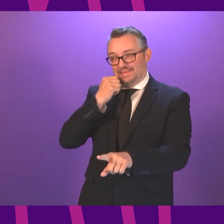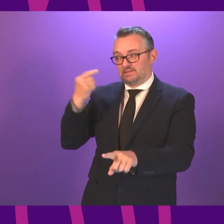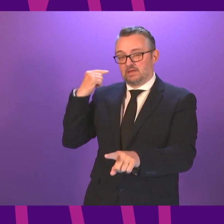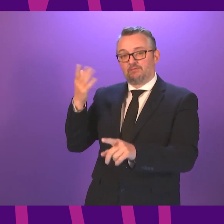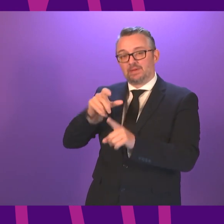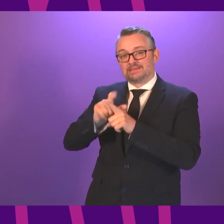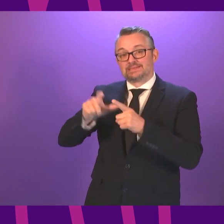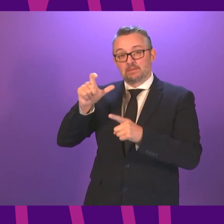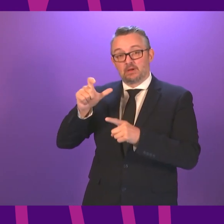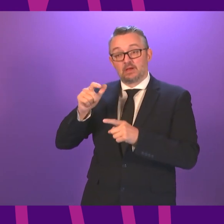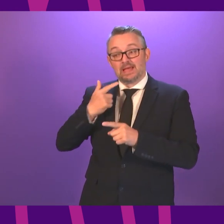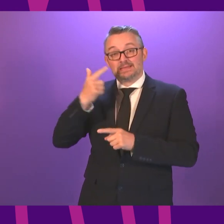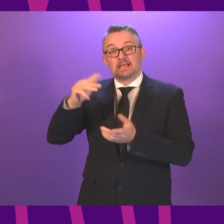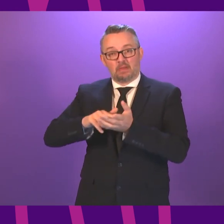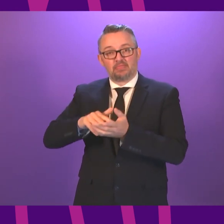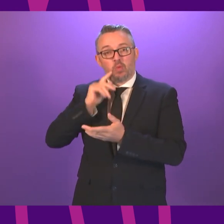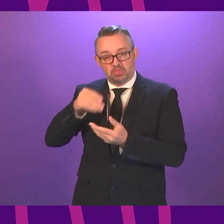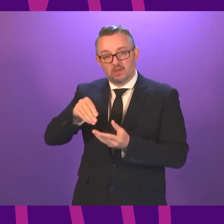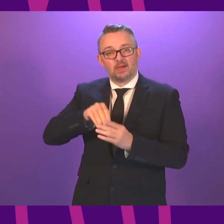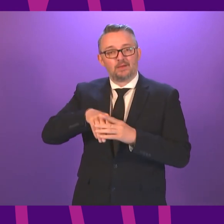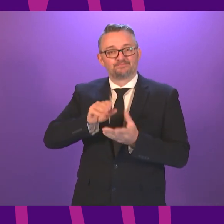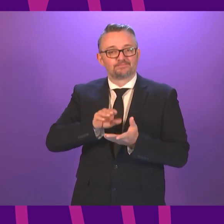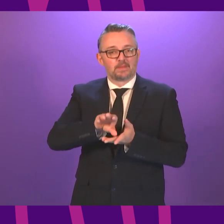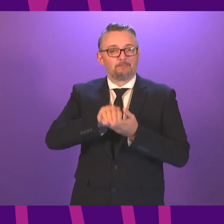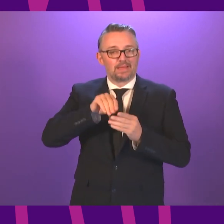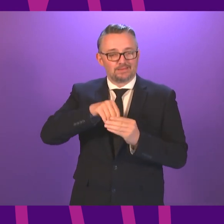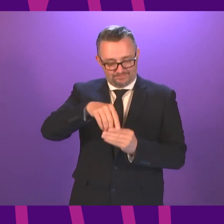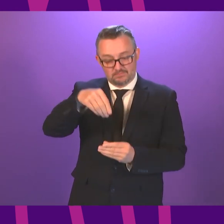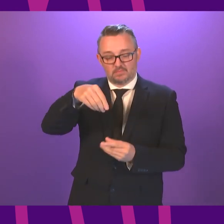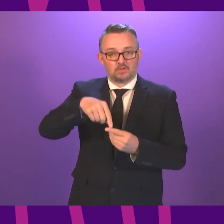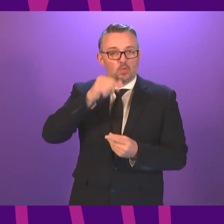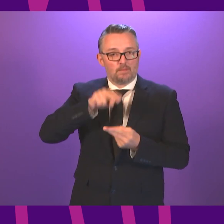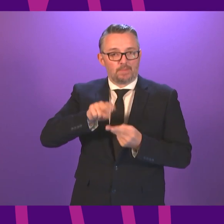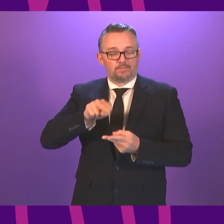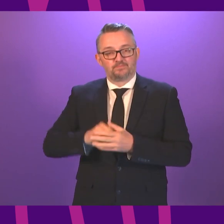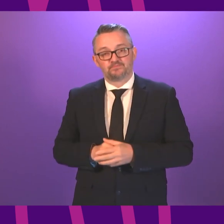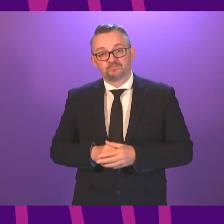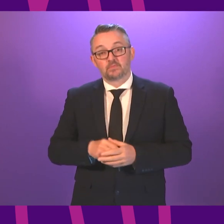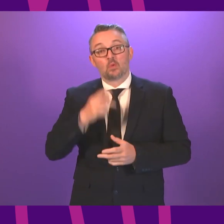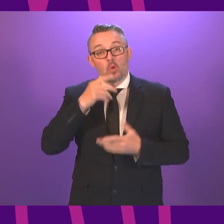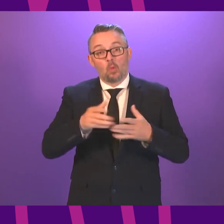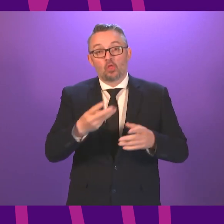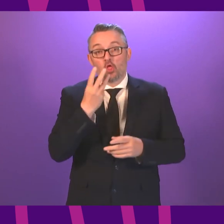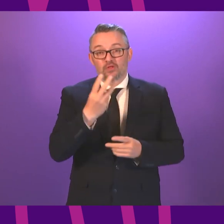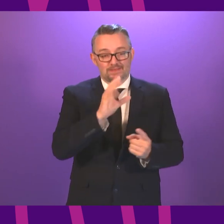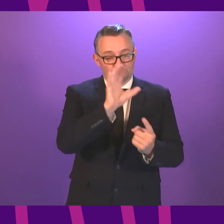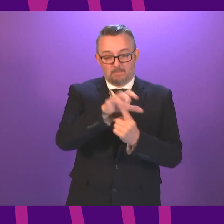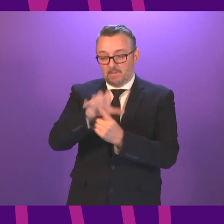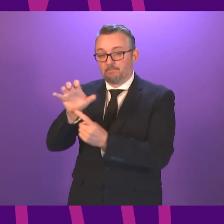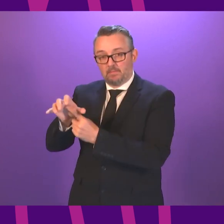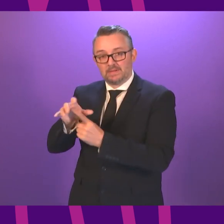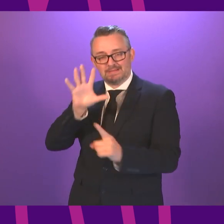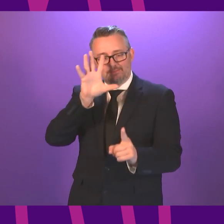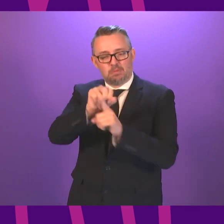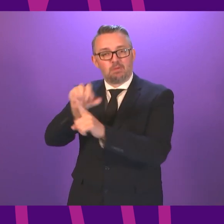be in pay slips from next month. And we are on course to open the first three rapid diagnostic centres for cancer.